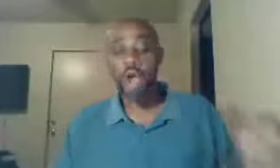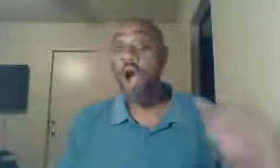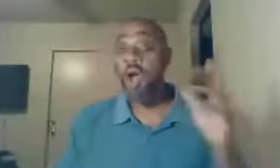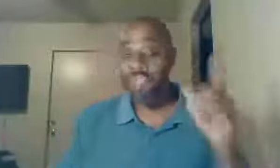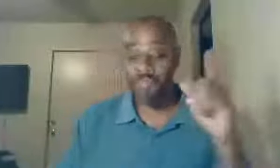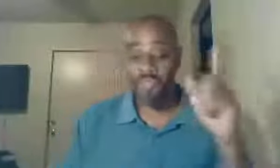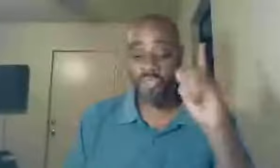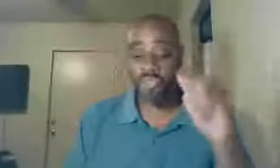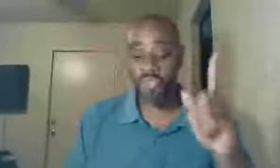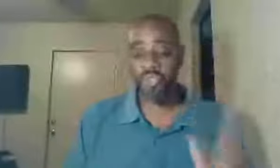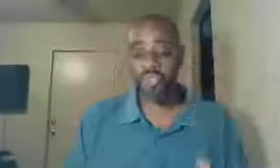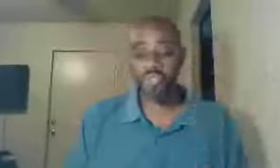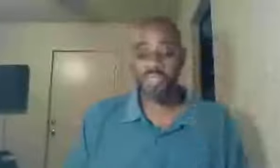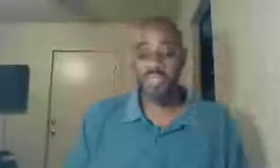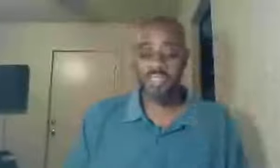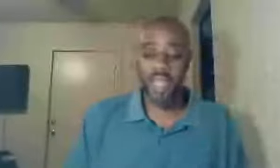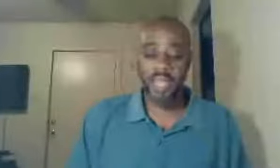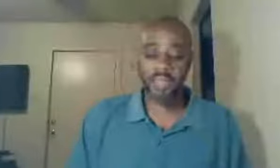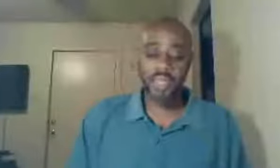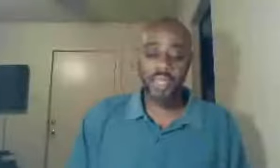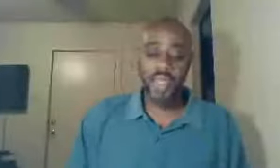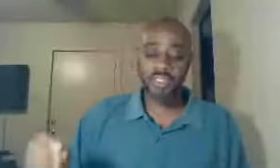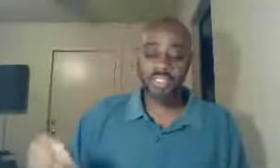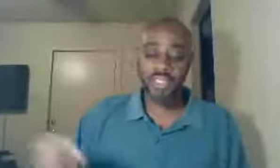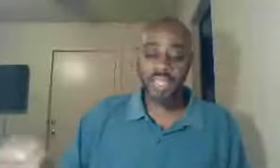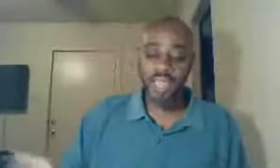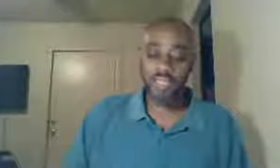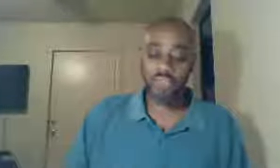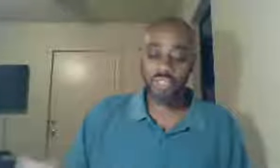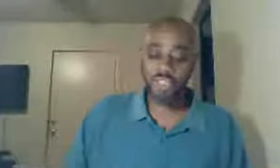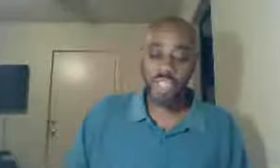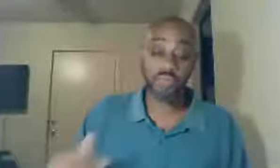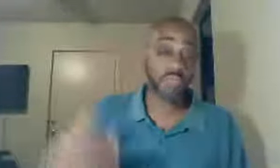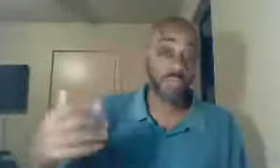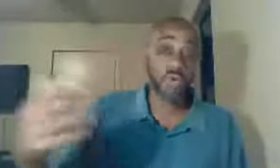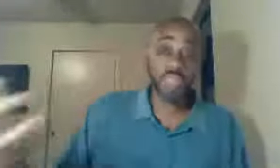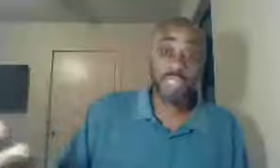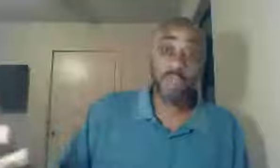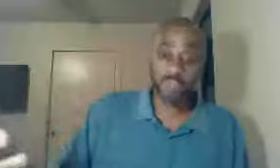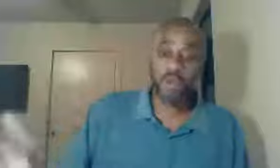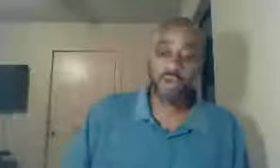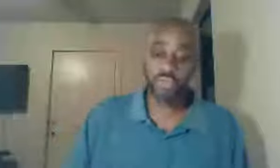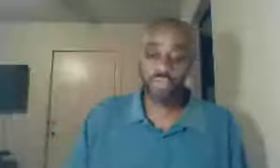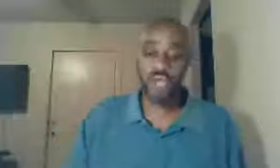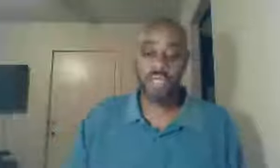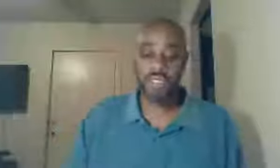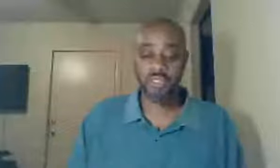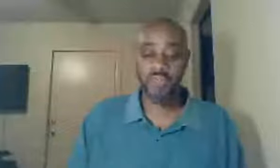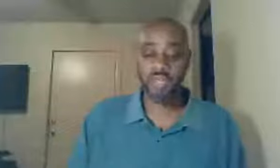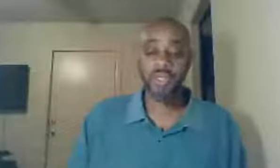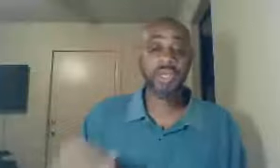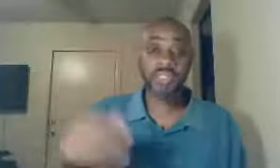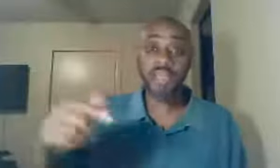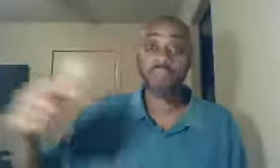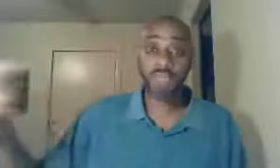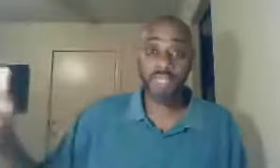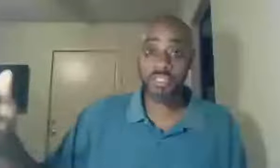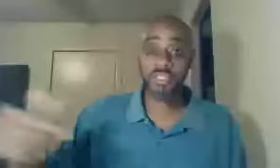often misuse, this text, and such like it, to suggest, which most of the time, it's Paul, talking in this matter, several places in